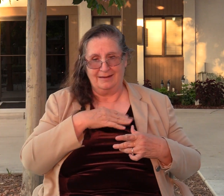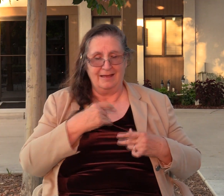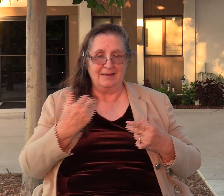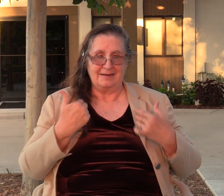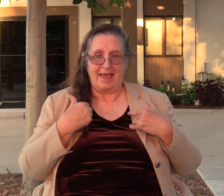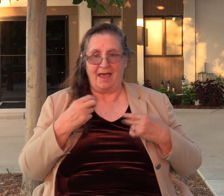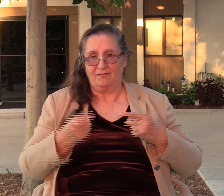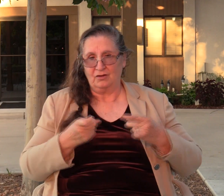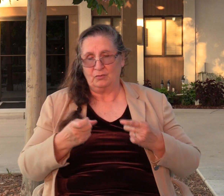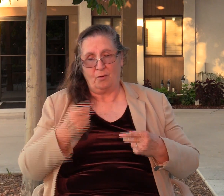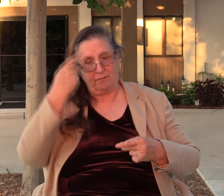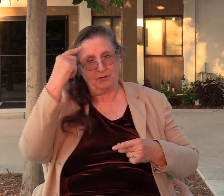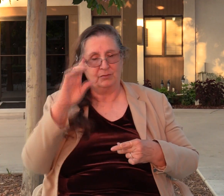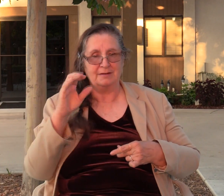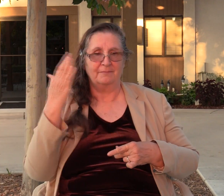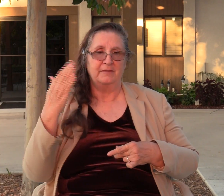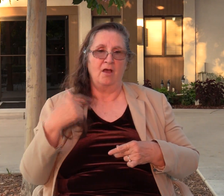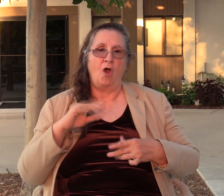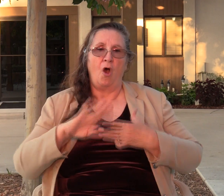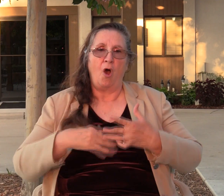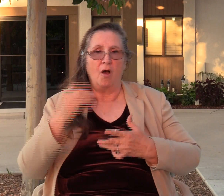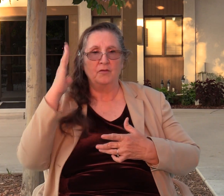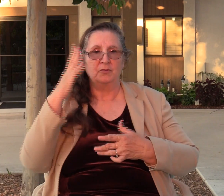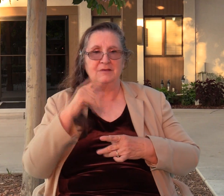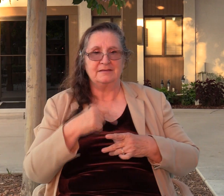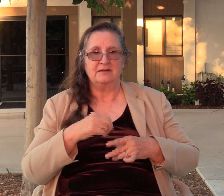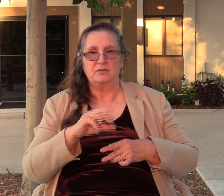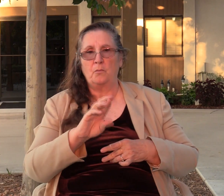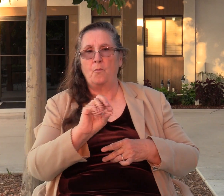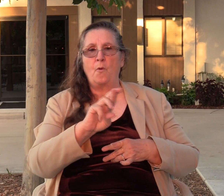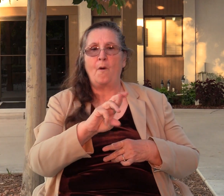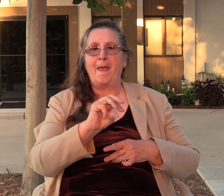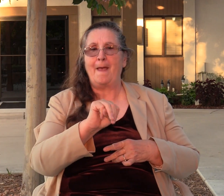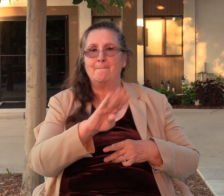Then all the trees said to the bramble, You come rain over us.